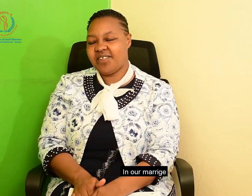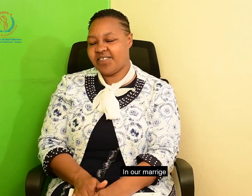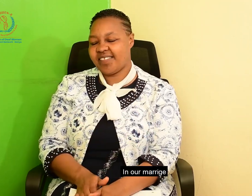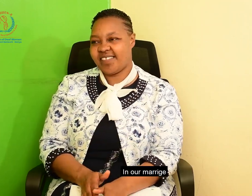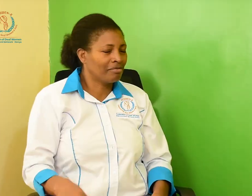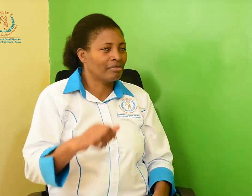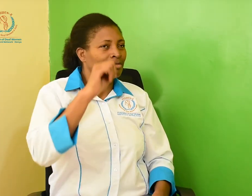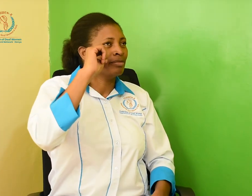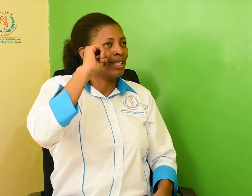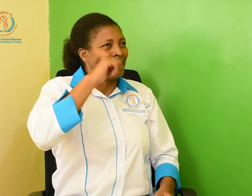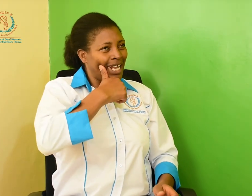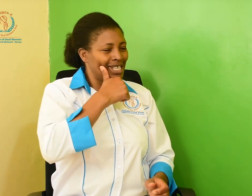Yeah.